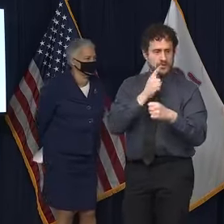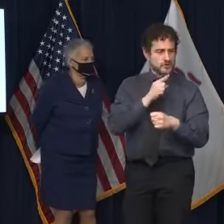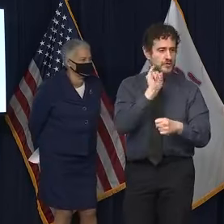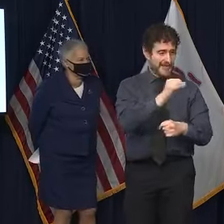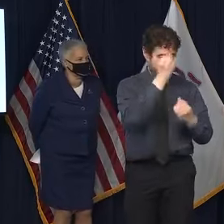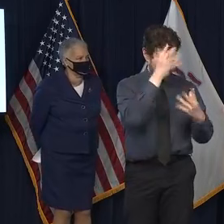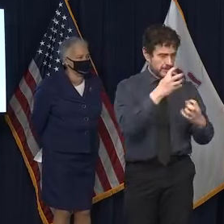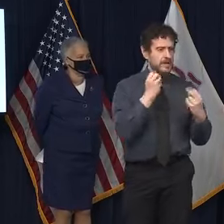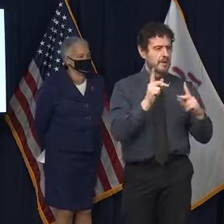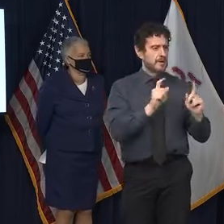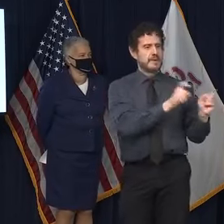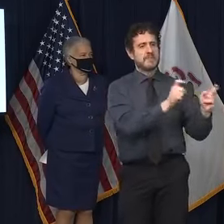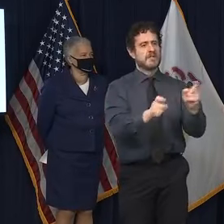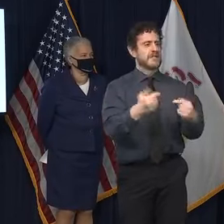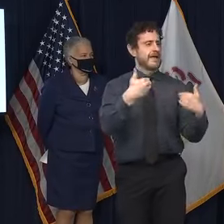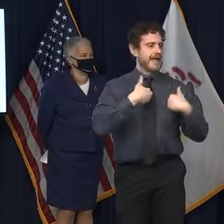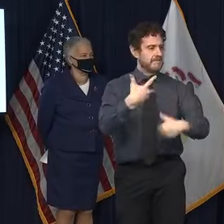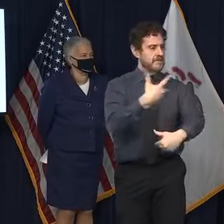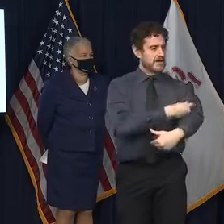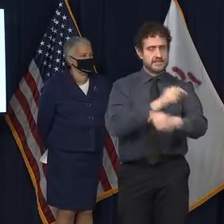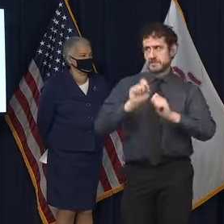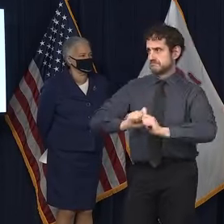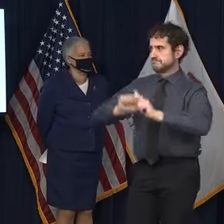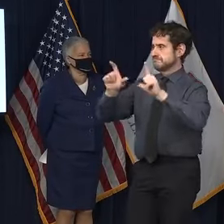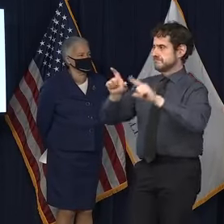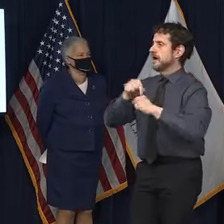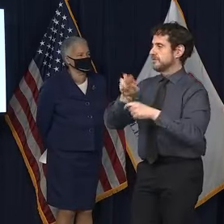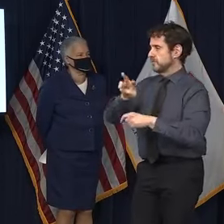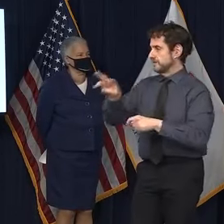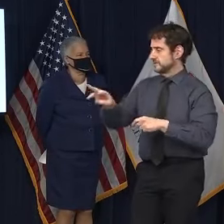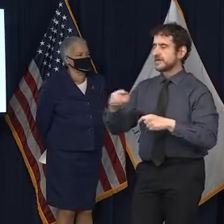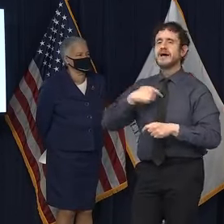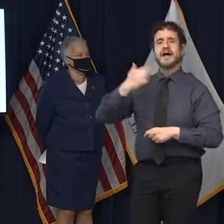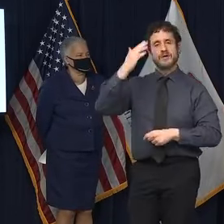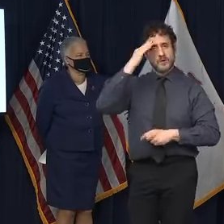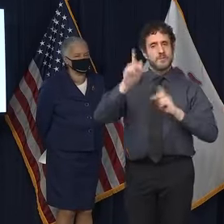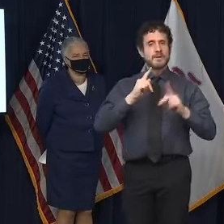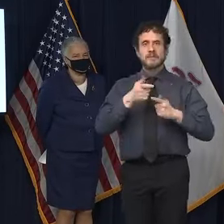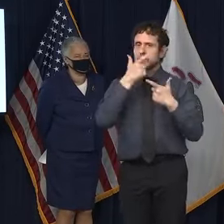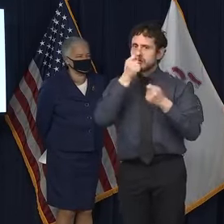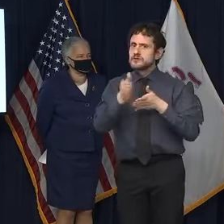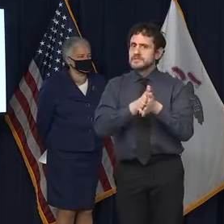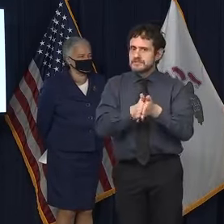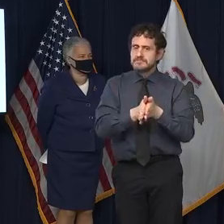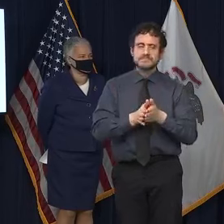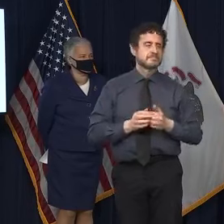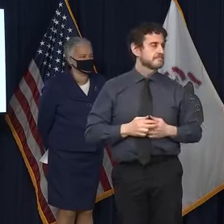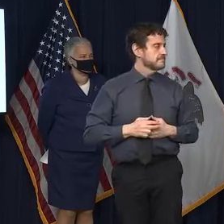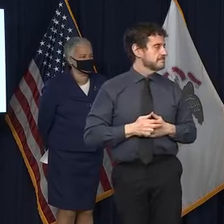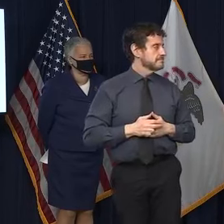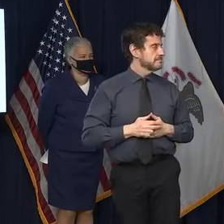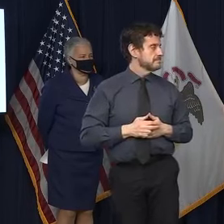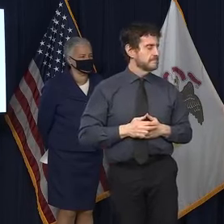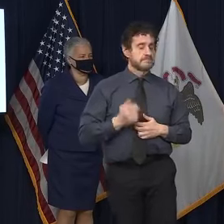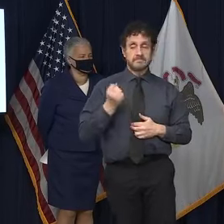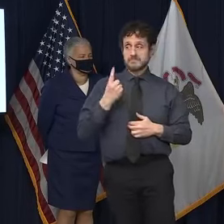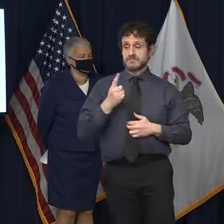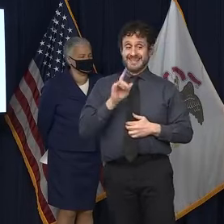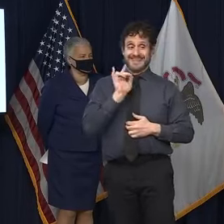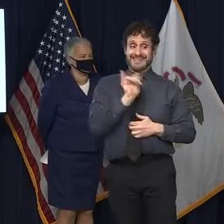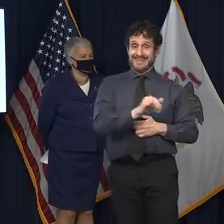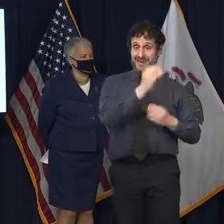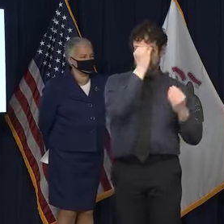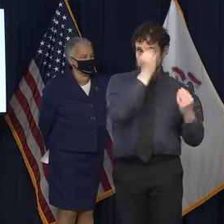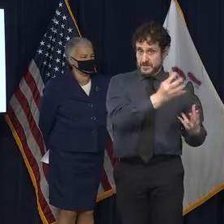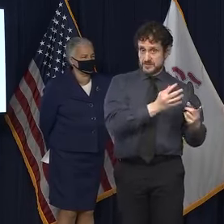that information, uh, for, for our website. I know everyone has a lot of interest. Let me just add that, um, putting that in from